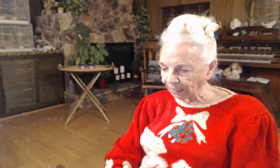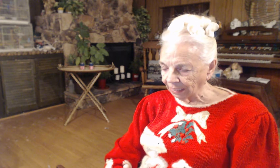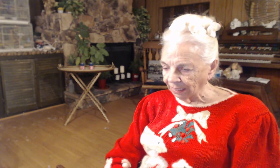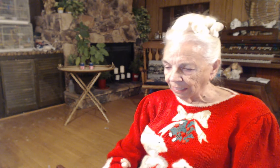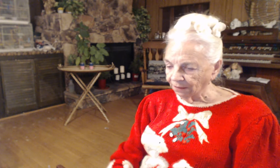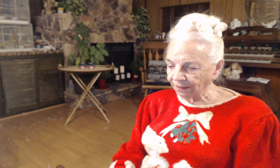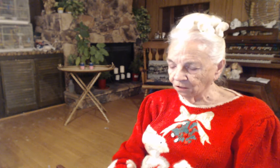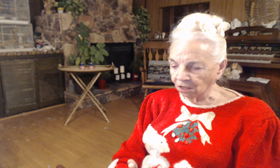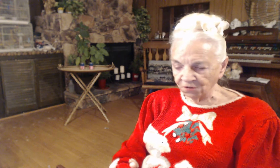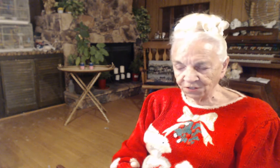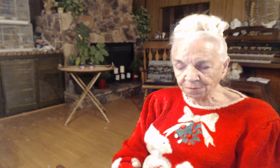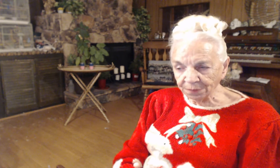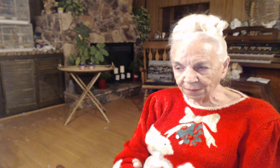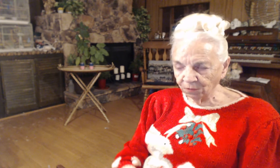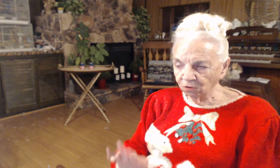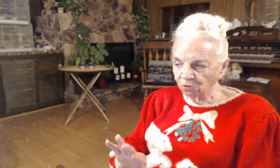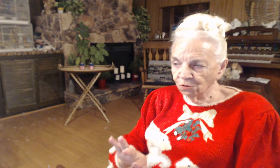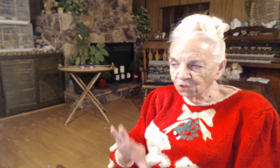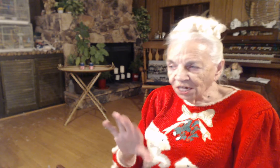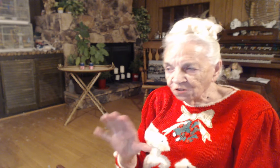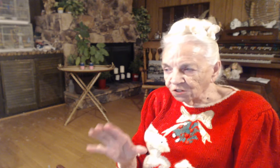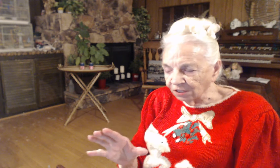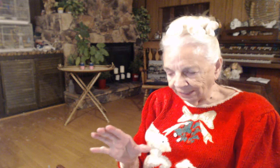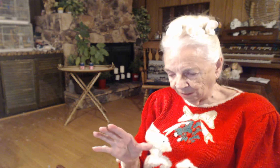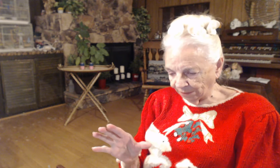There are some people who change it a little bit.